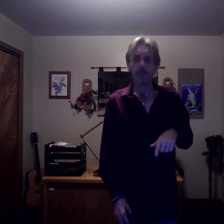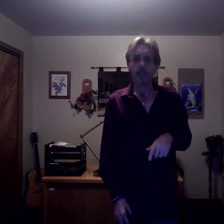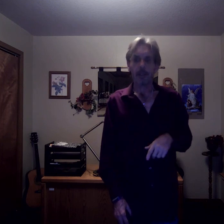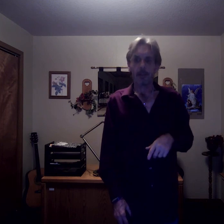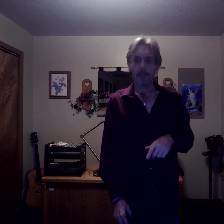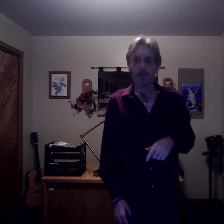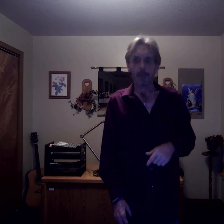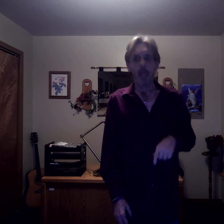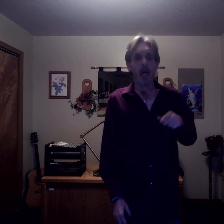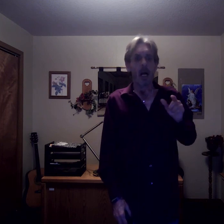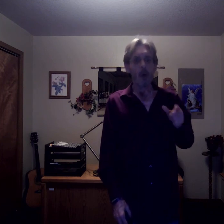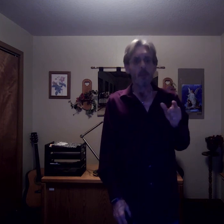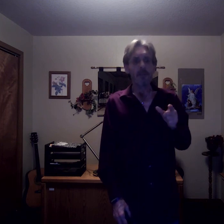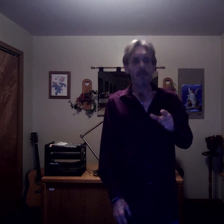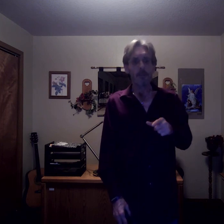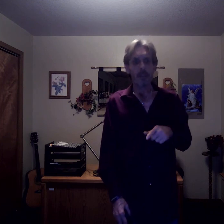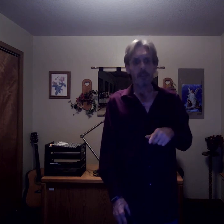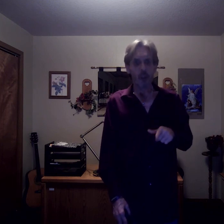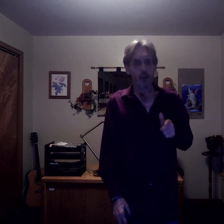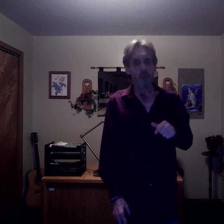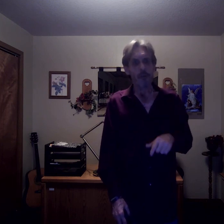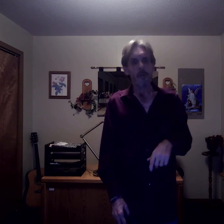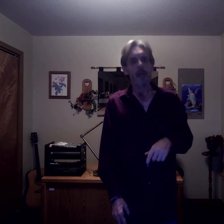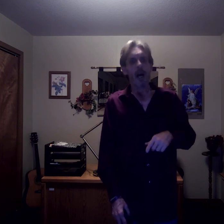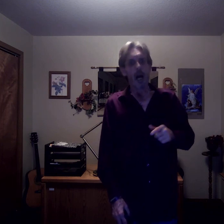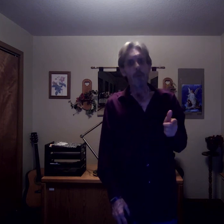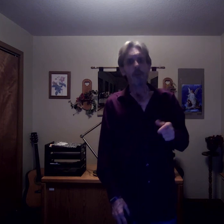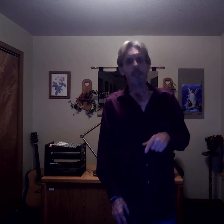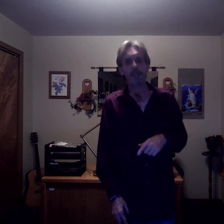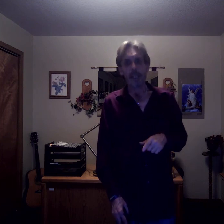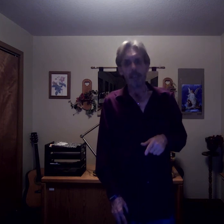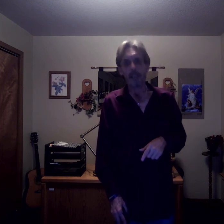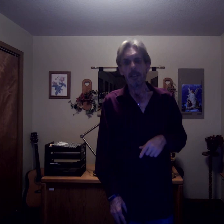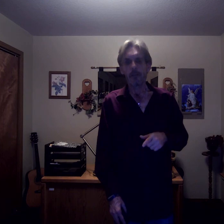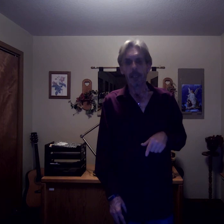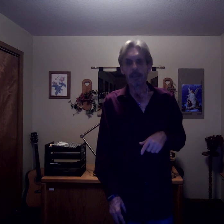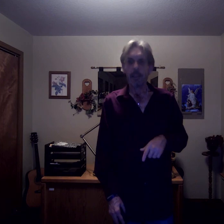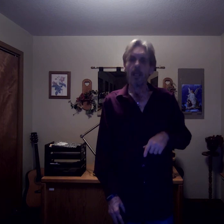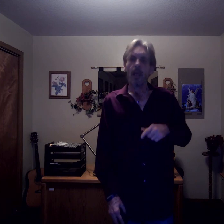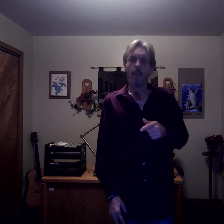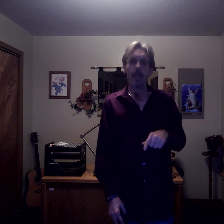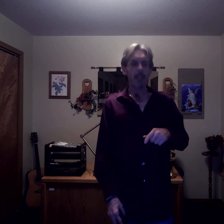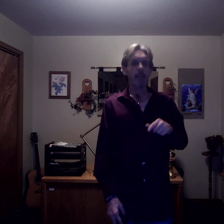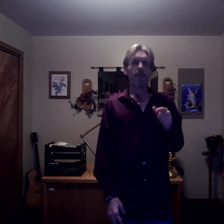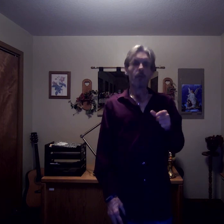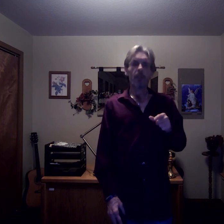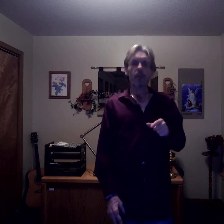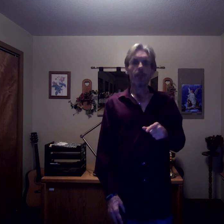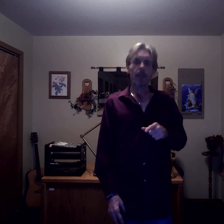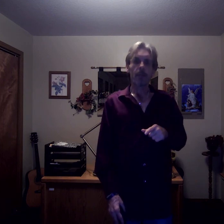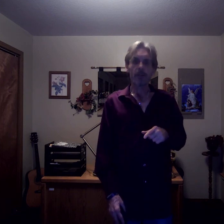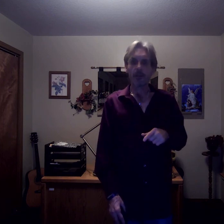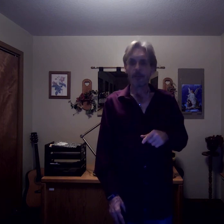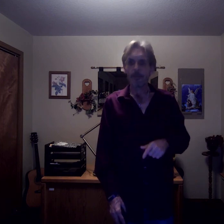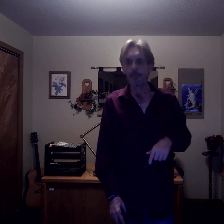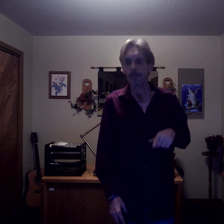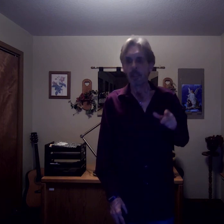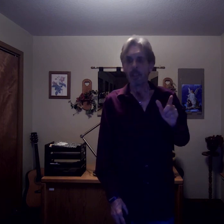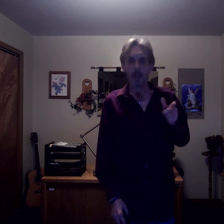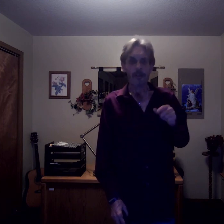better. I hope this has been shown how music has aided and directed many influential members of